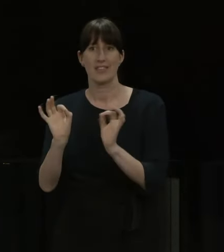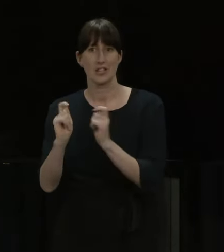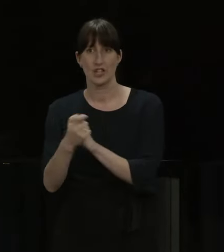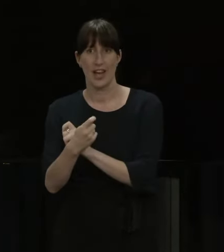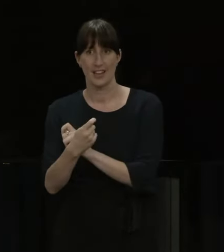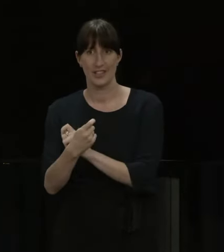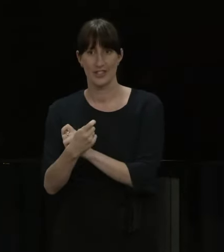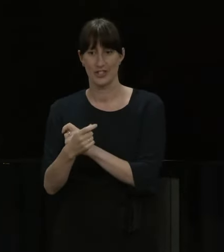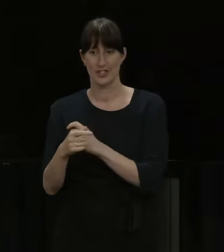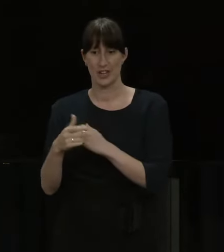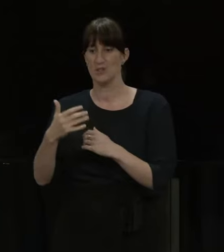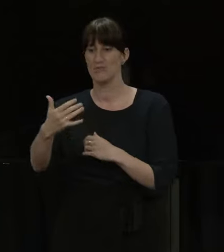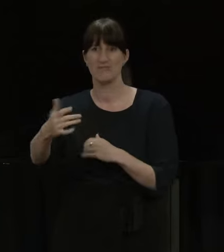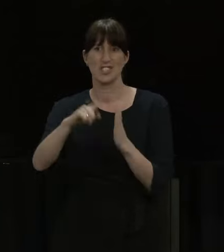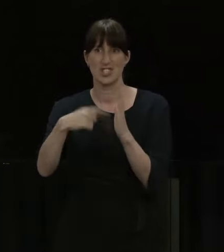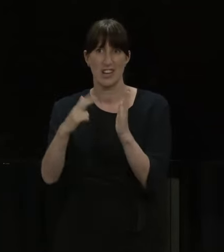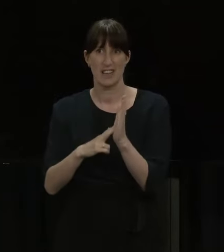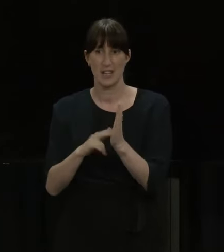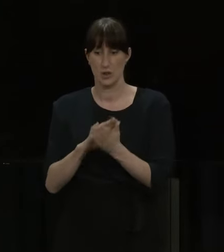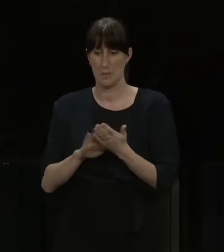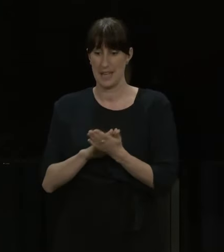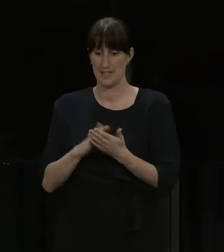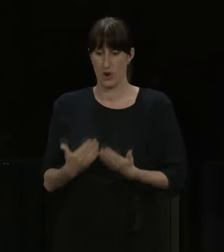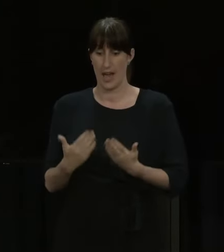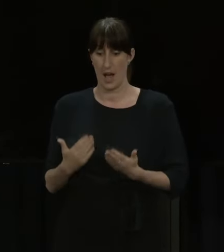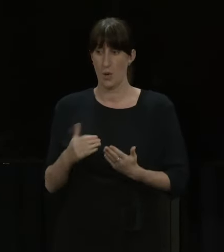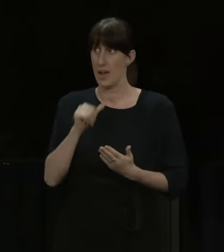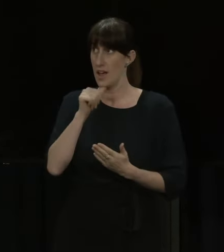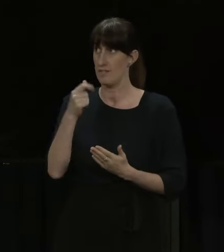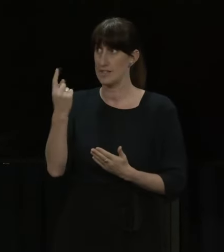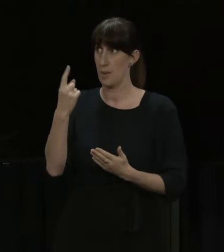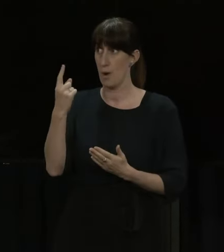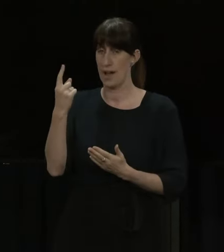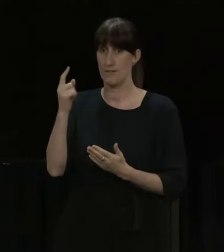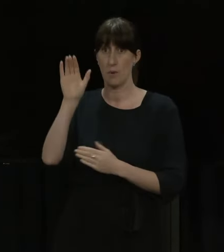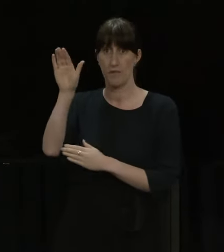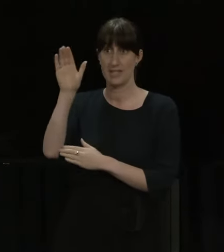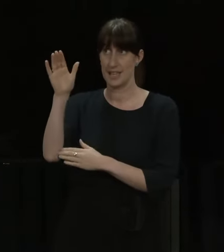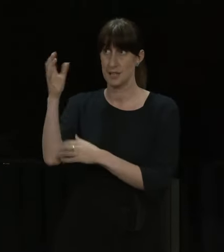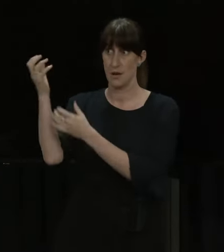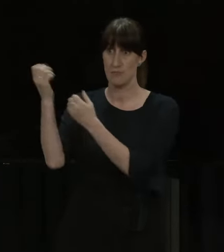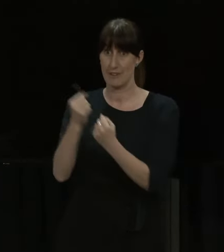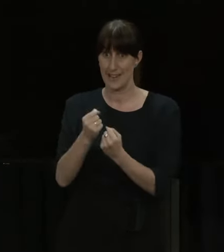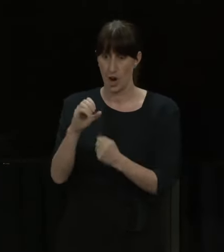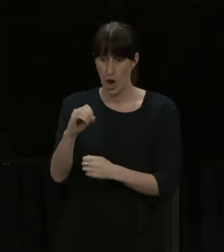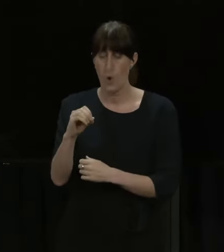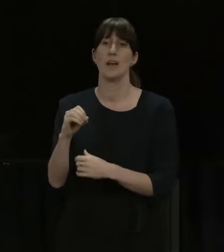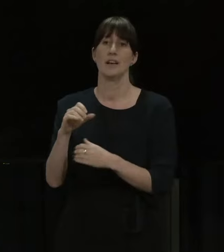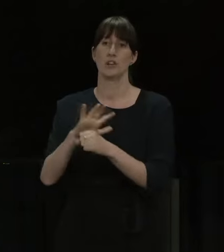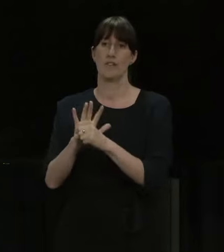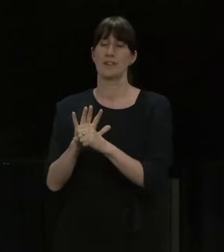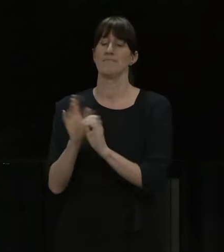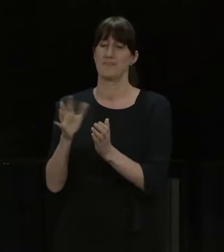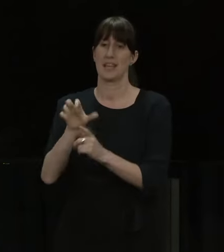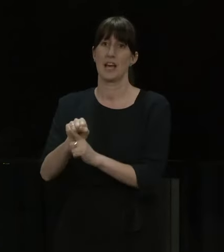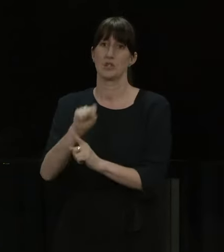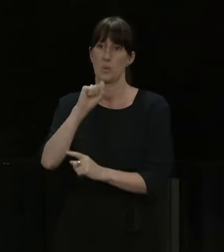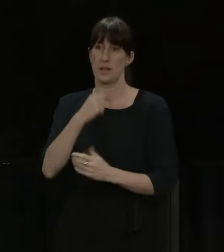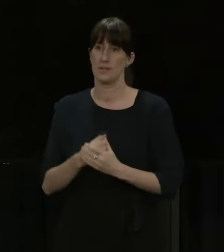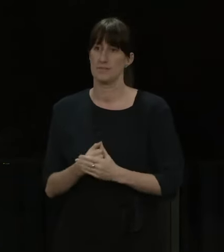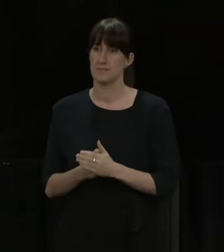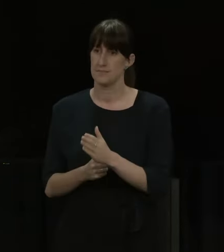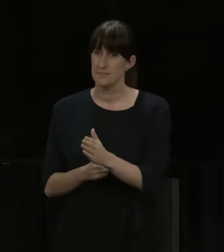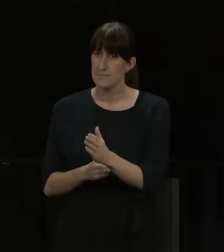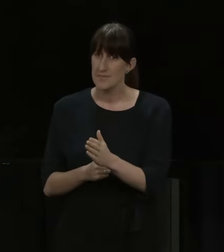in the meantime, we've got that ability to capture it at the border. Would the government look into extending the current border restrictions